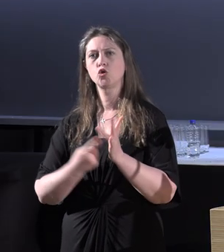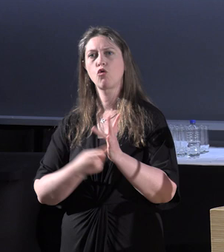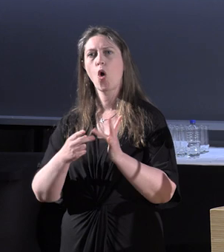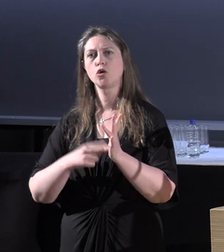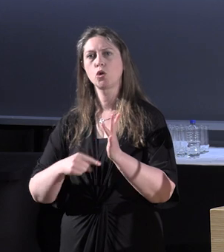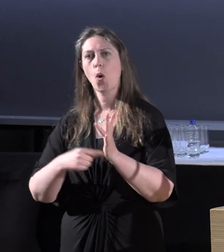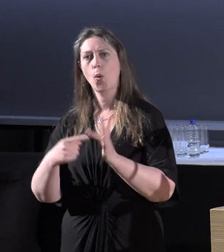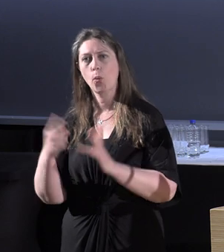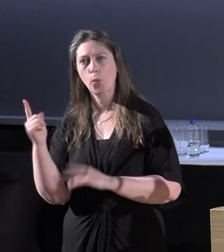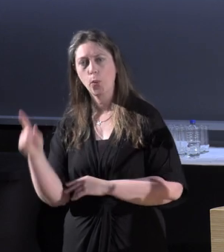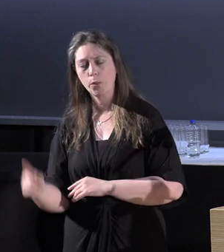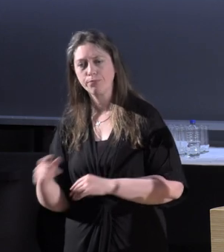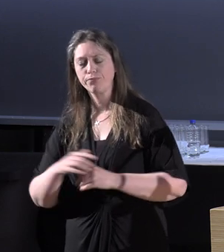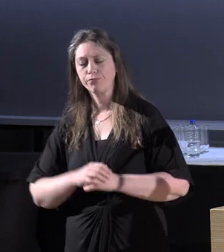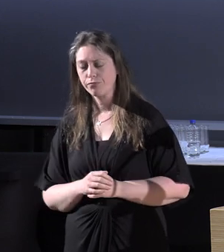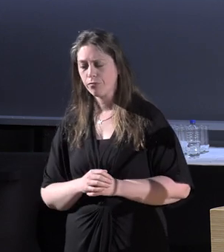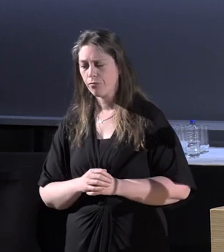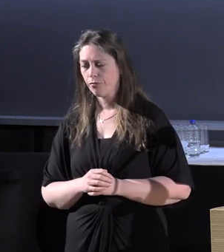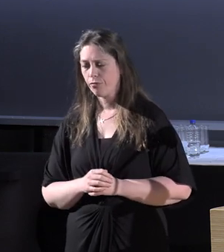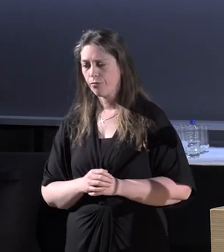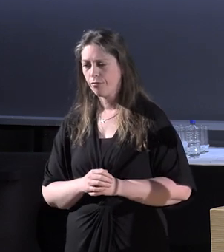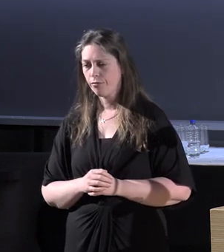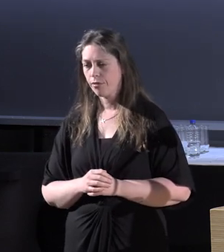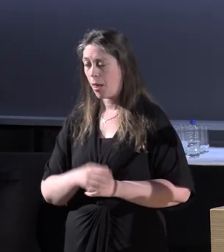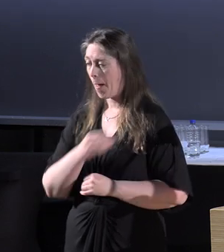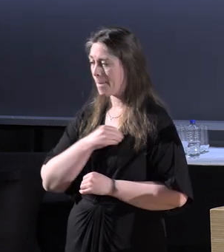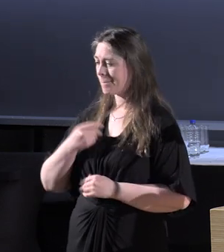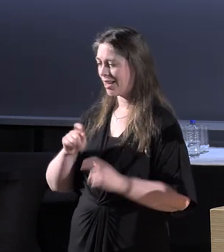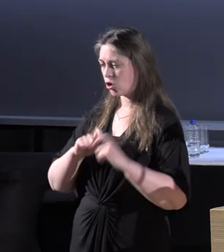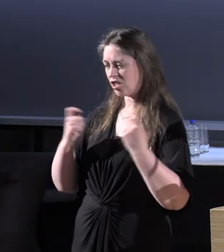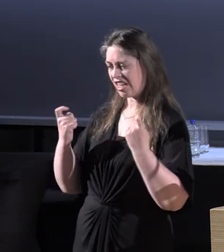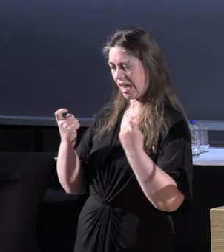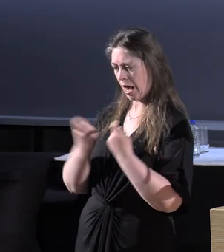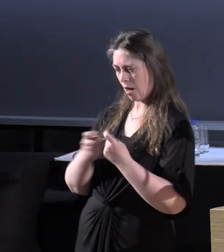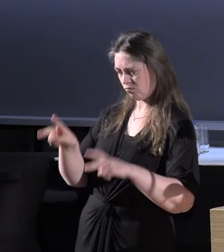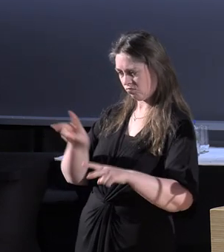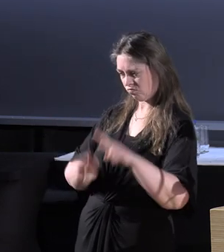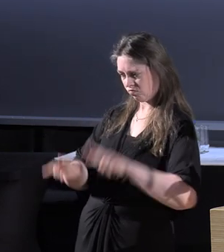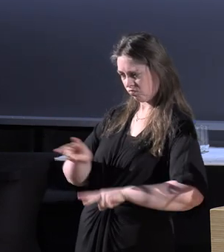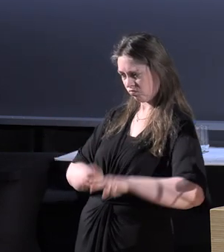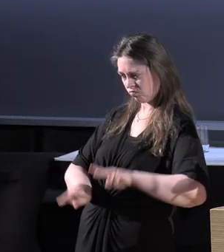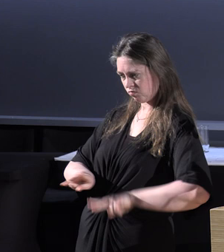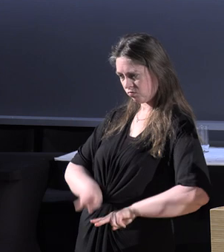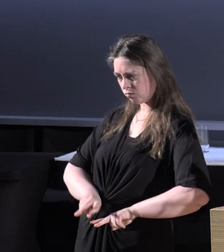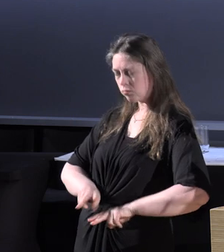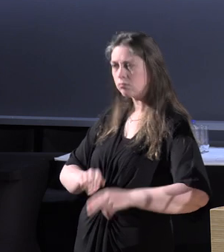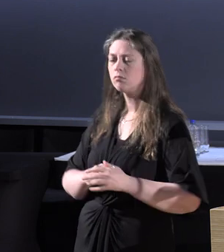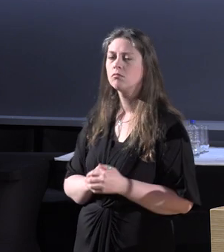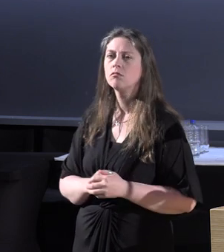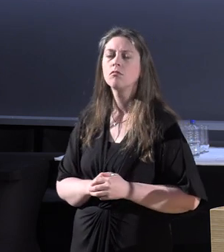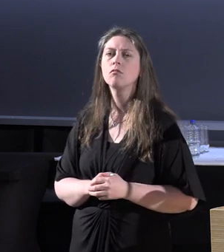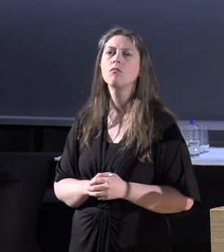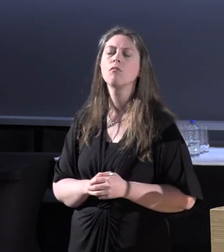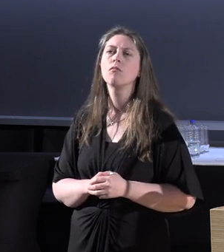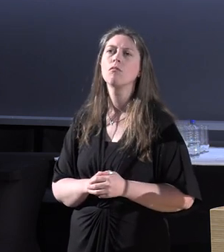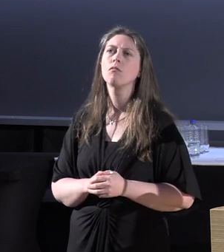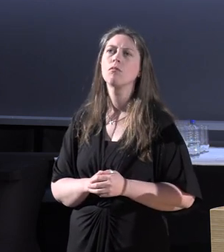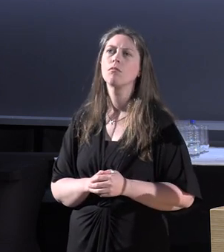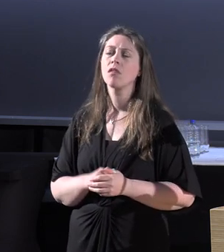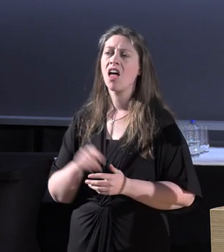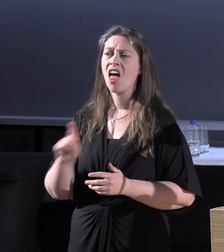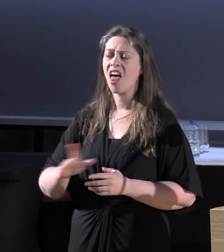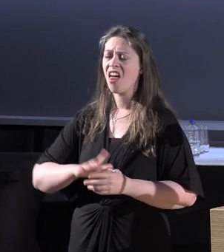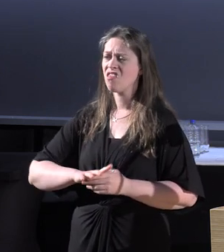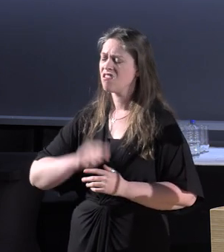And there, I was assessed by a medical team that, by all accounts, was extremely